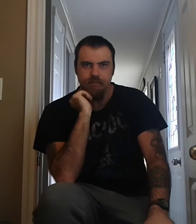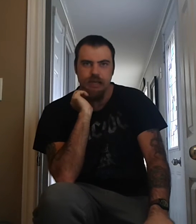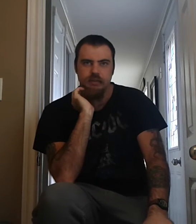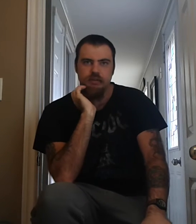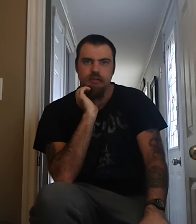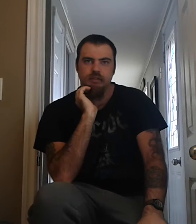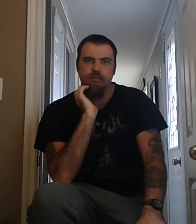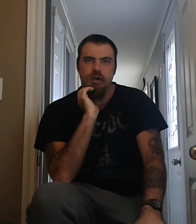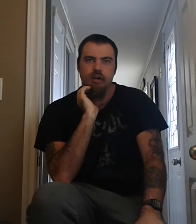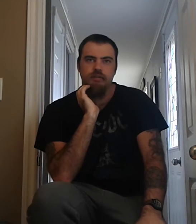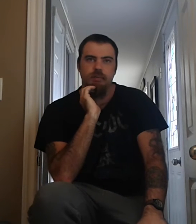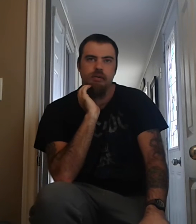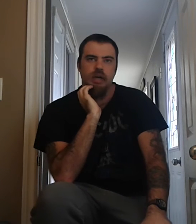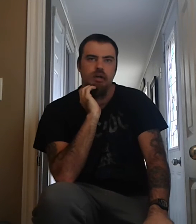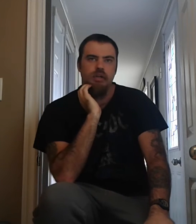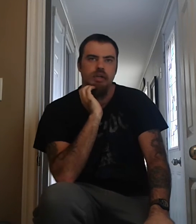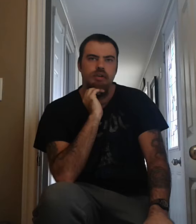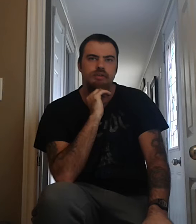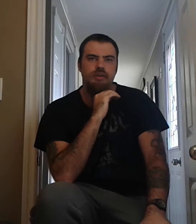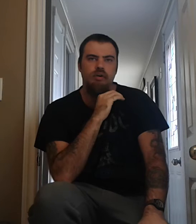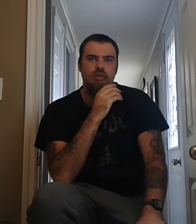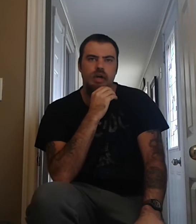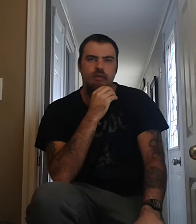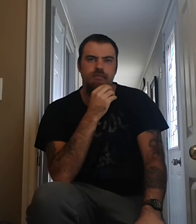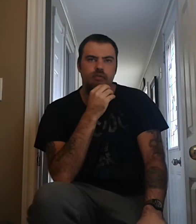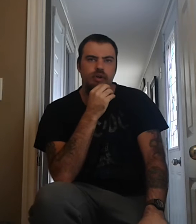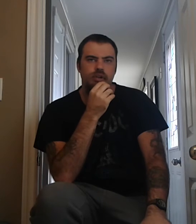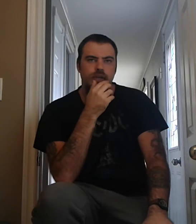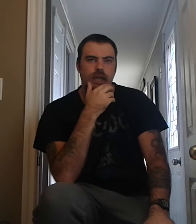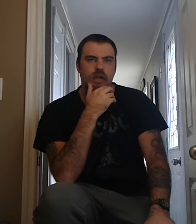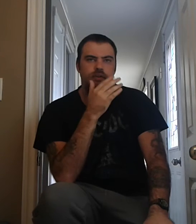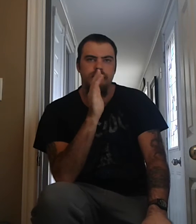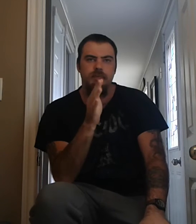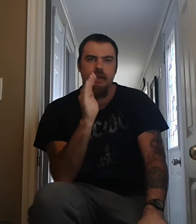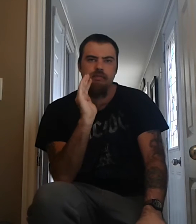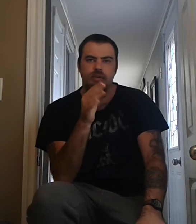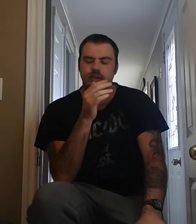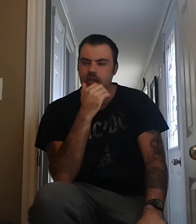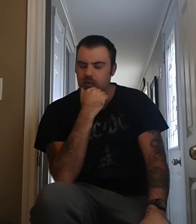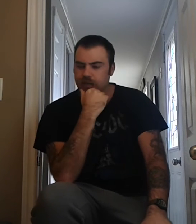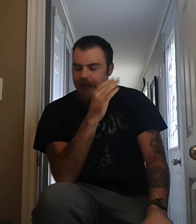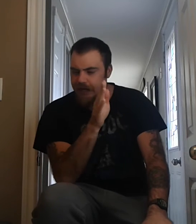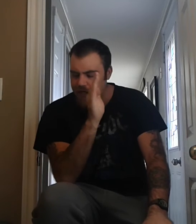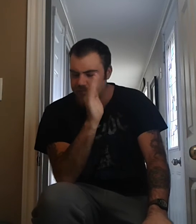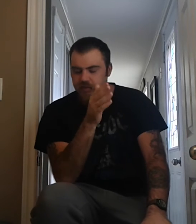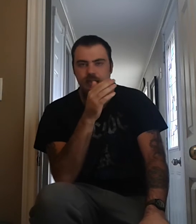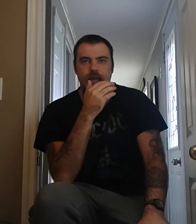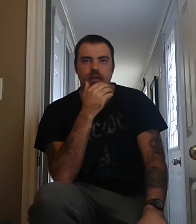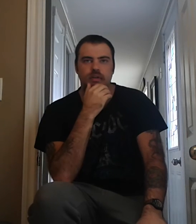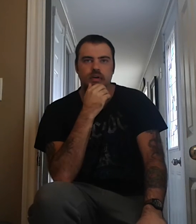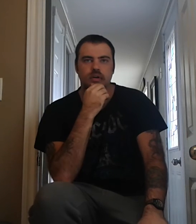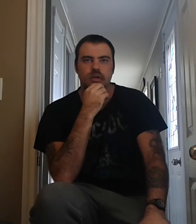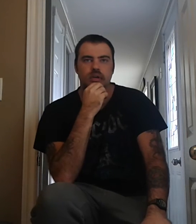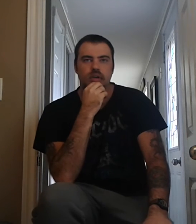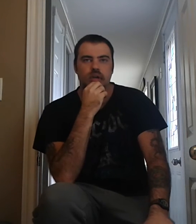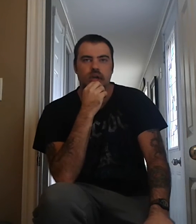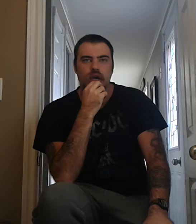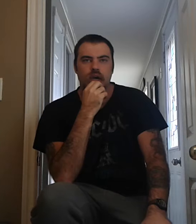bassist Lars Burrell. so, um, really how this band really, you know, came together, um,